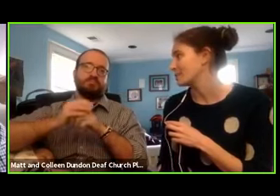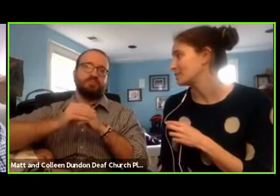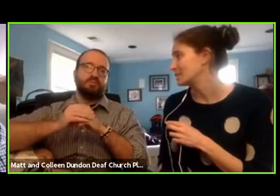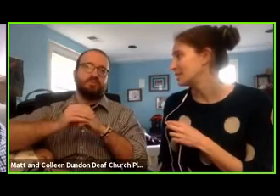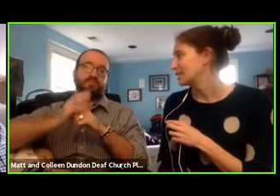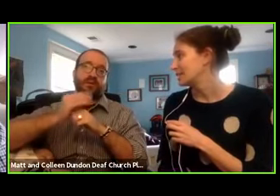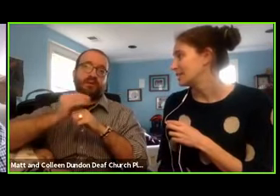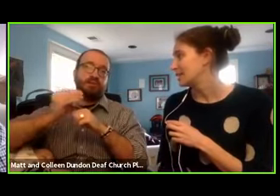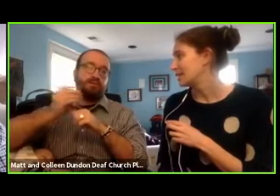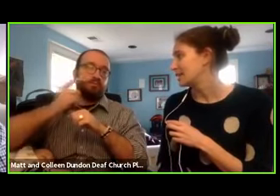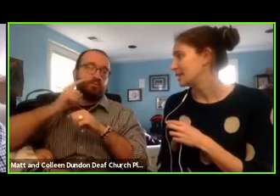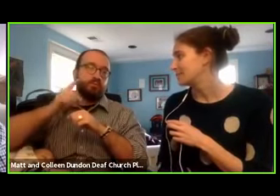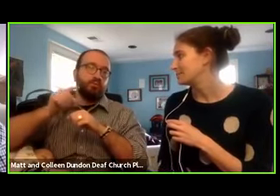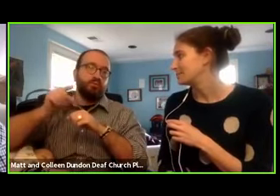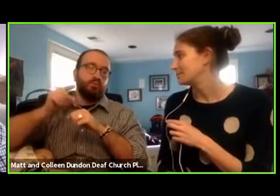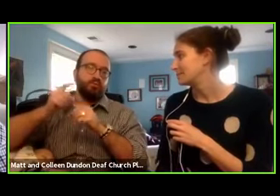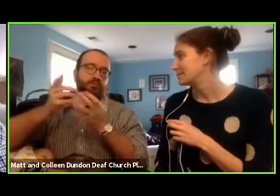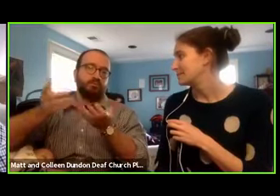possible.